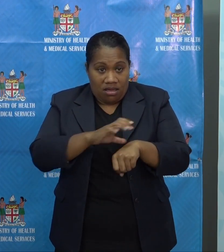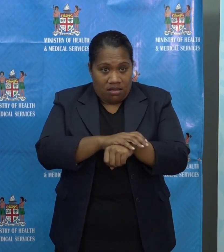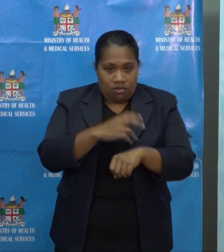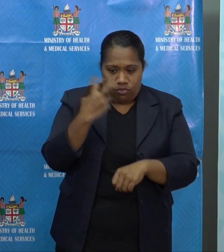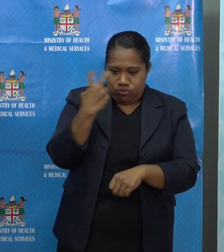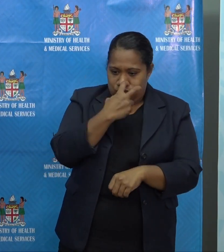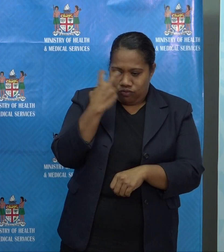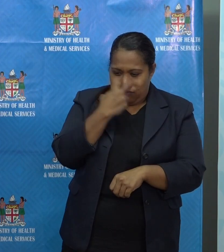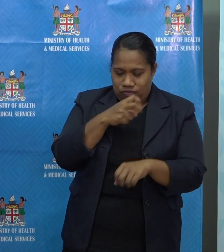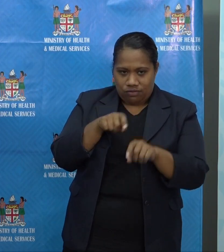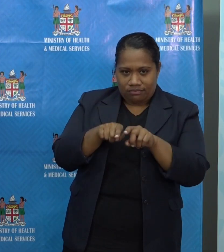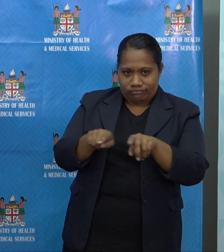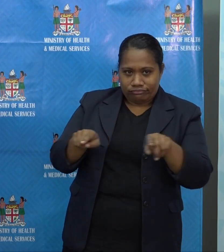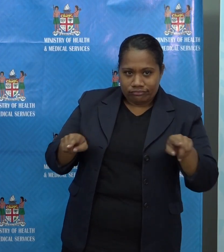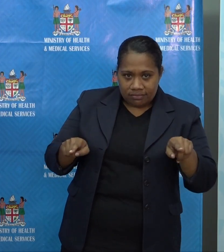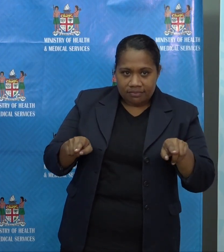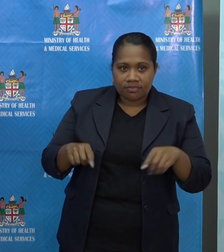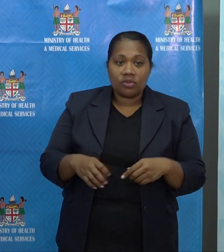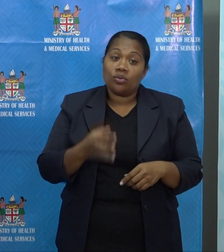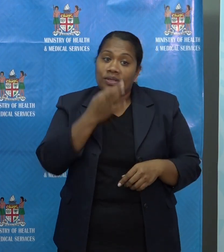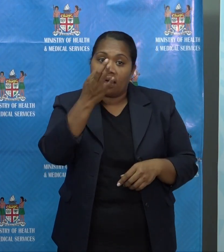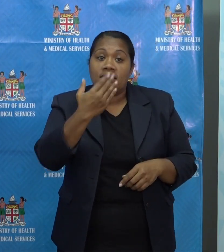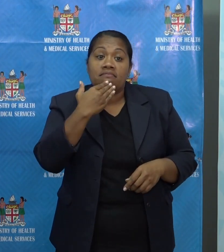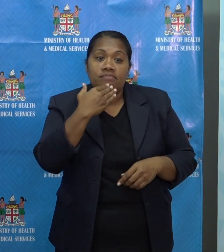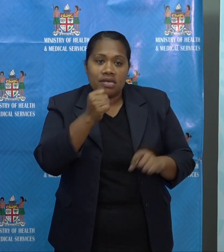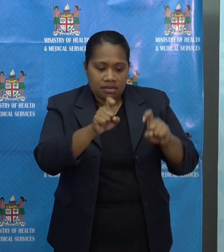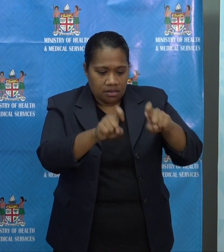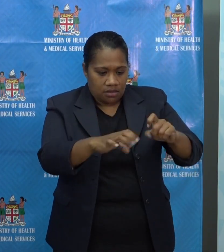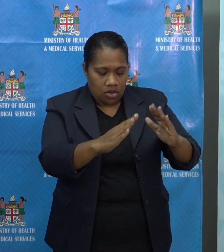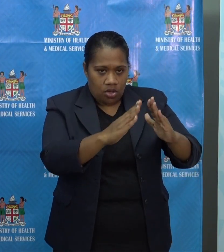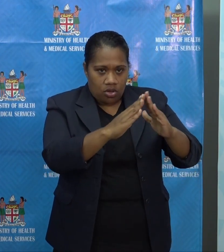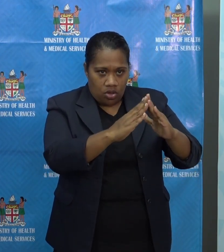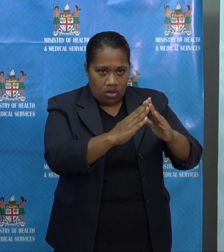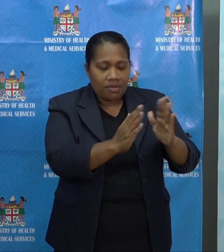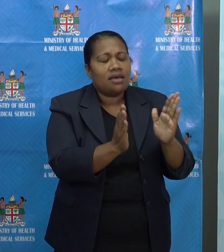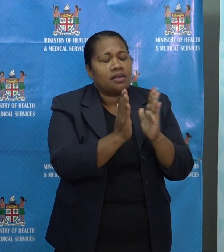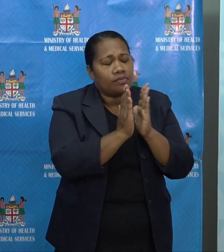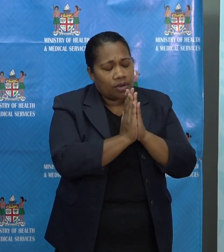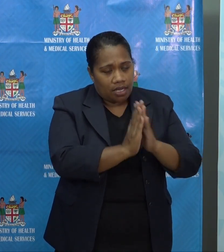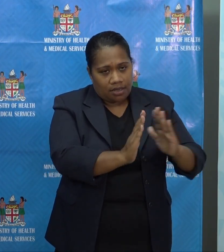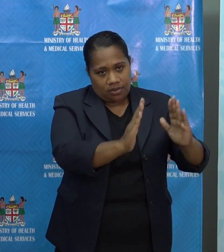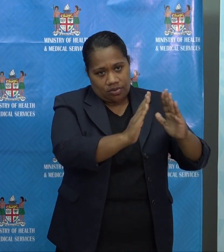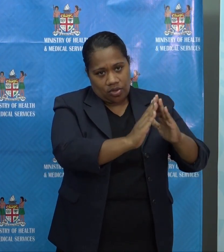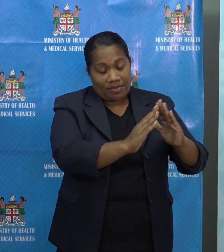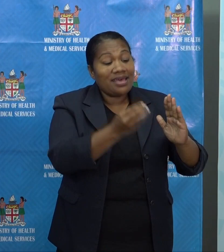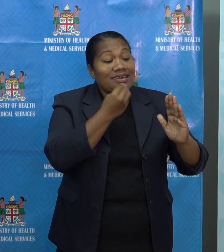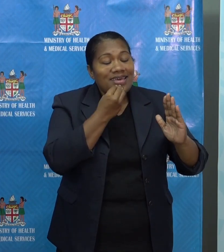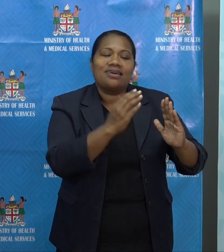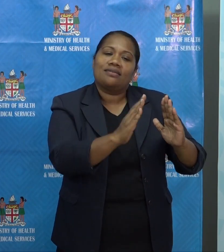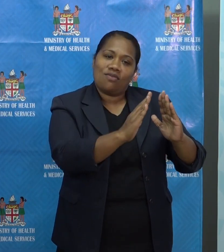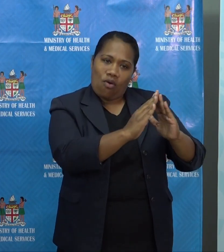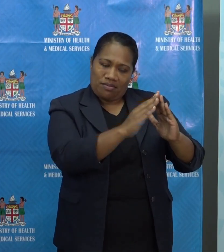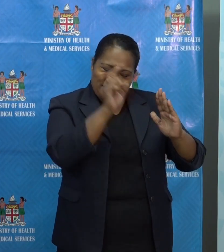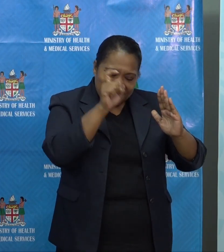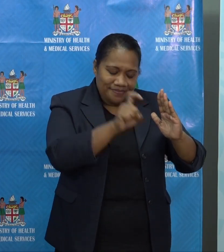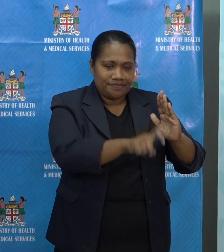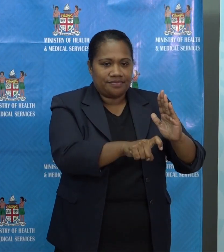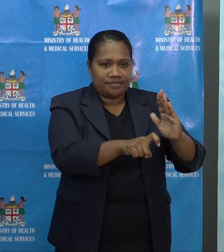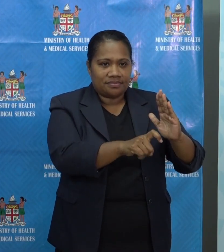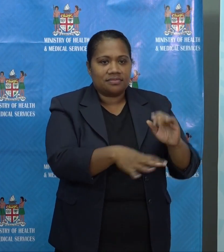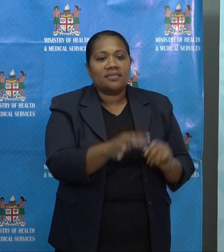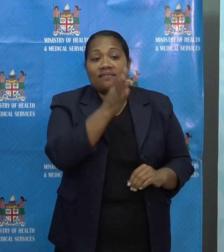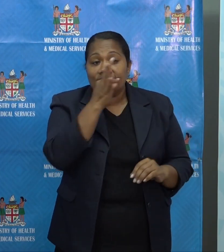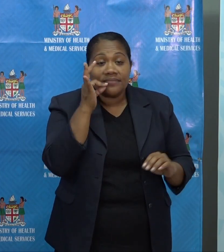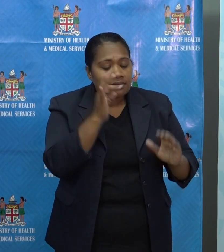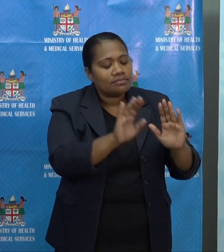We ask that you please spend this time at home, pray at home, eat at home, fast at home,